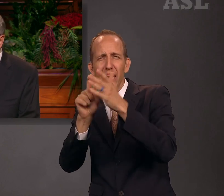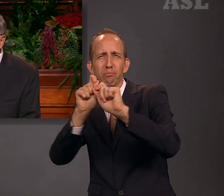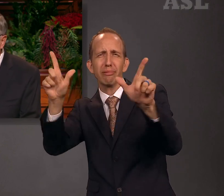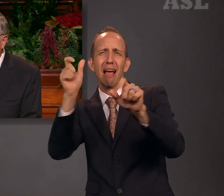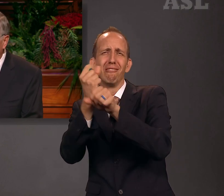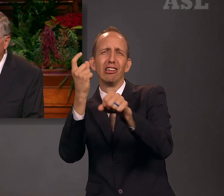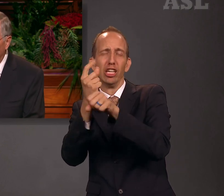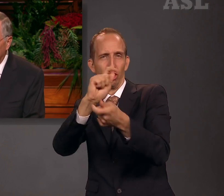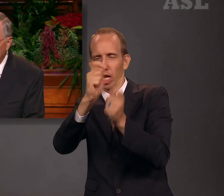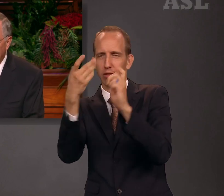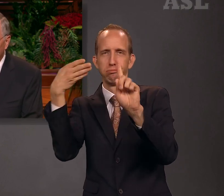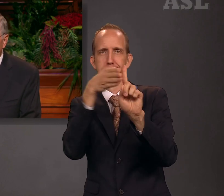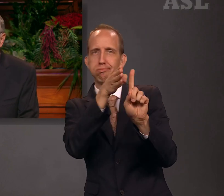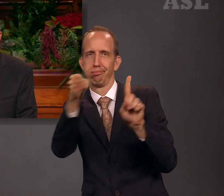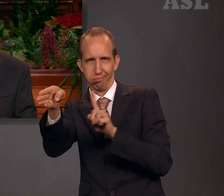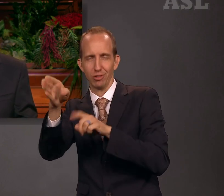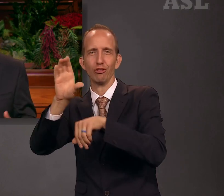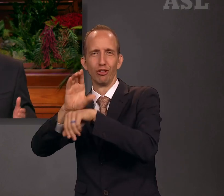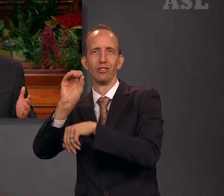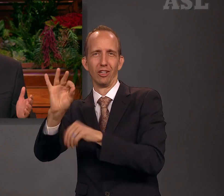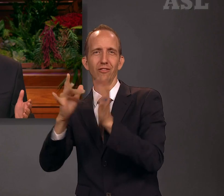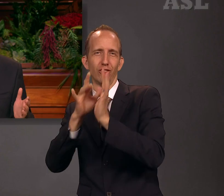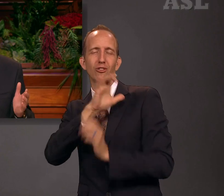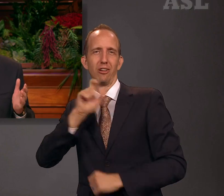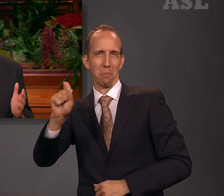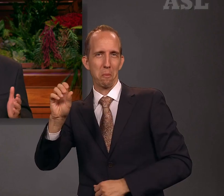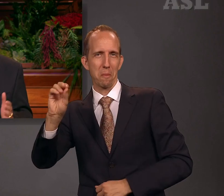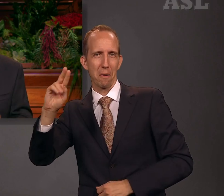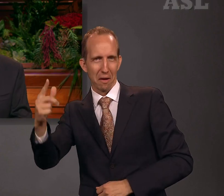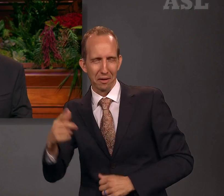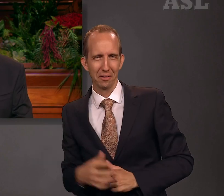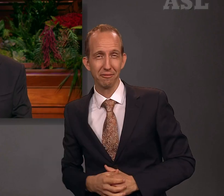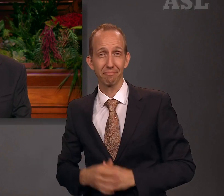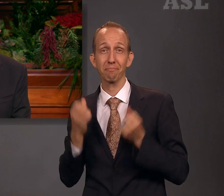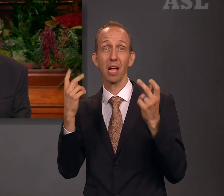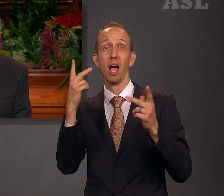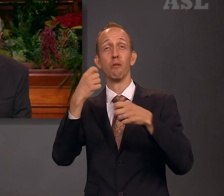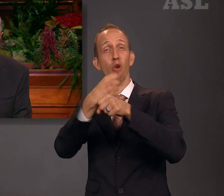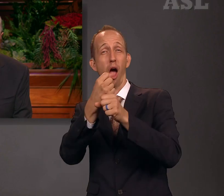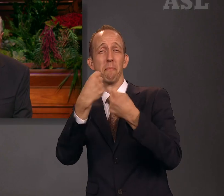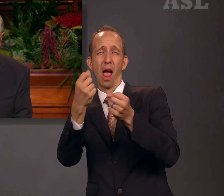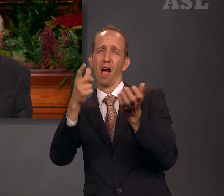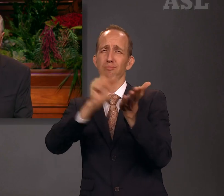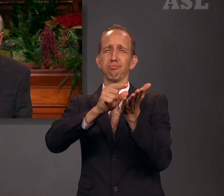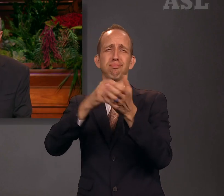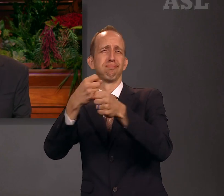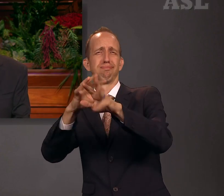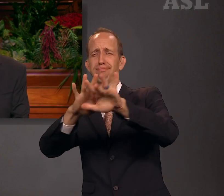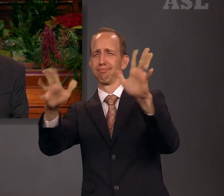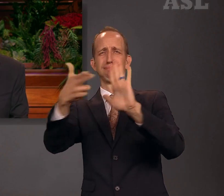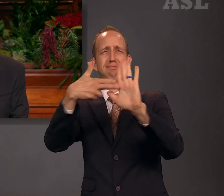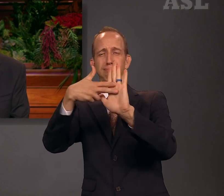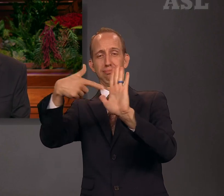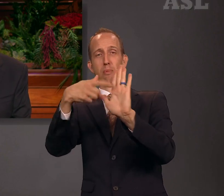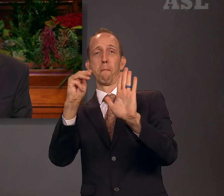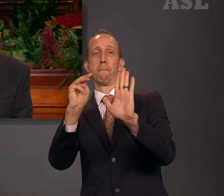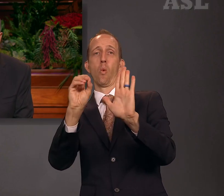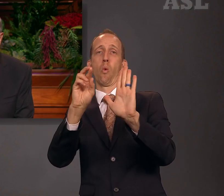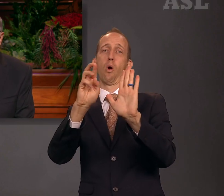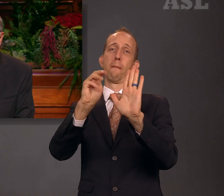.org. More than 1,000 products that had the name Mormon or